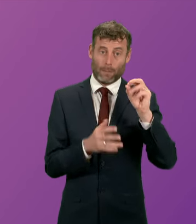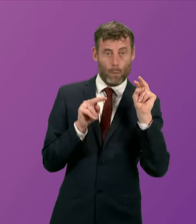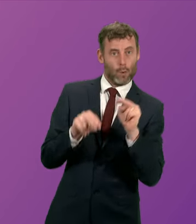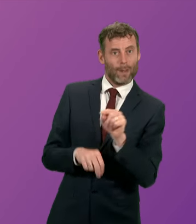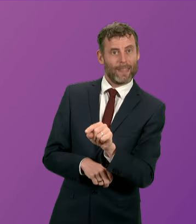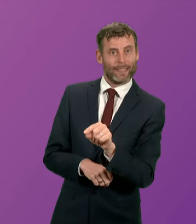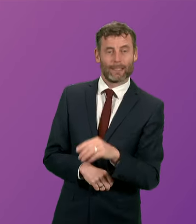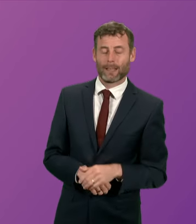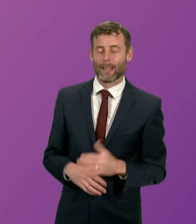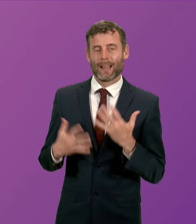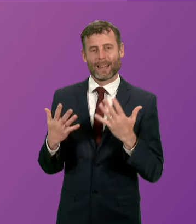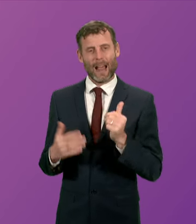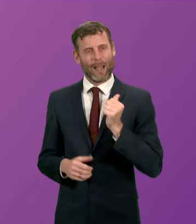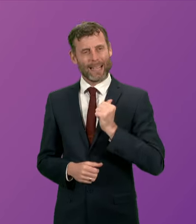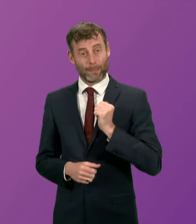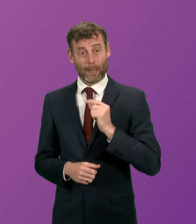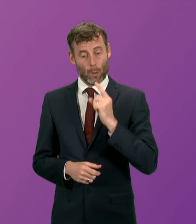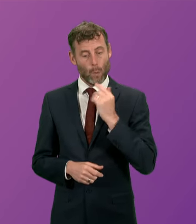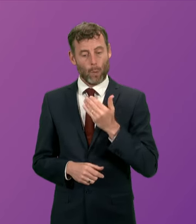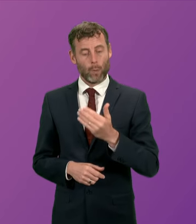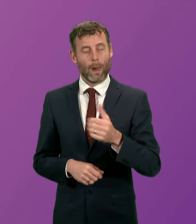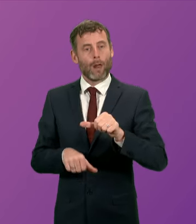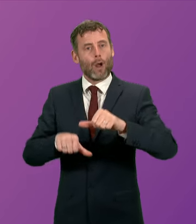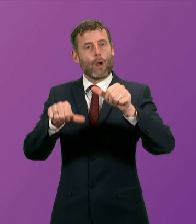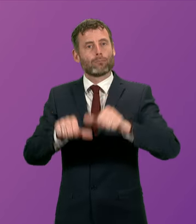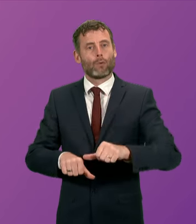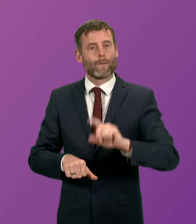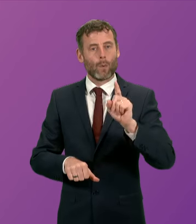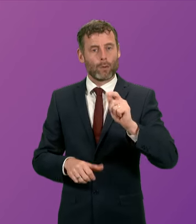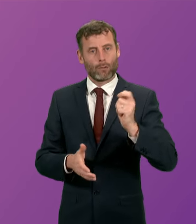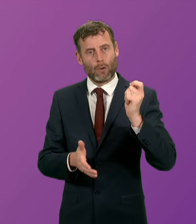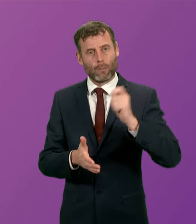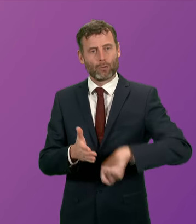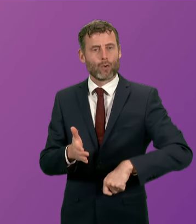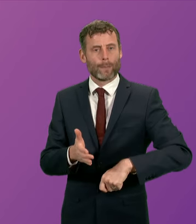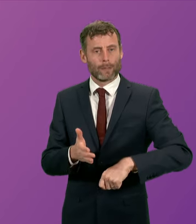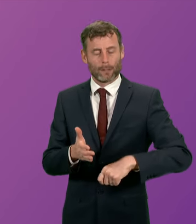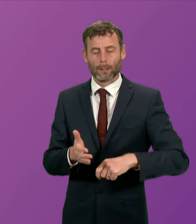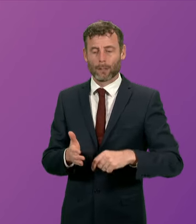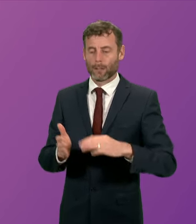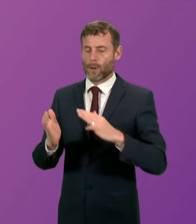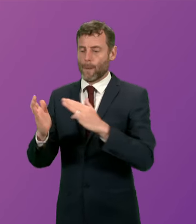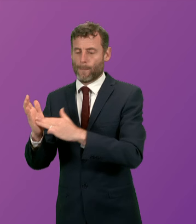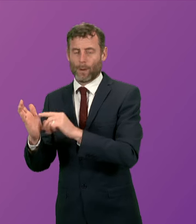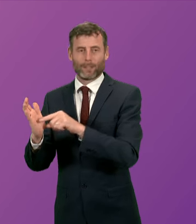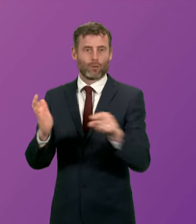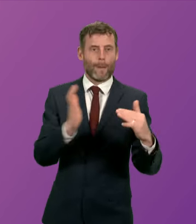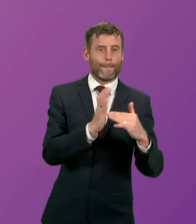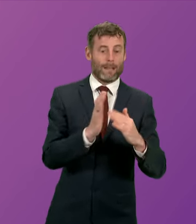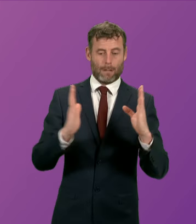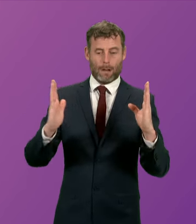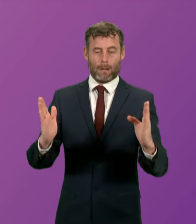Secretary now expects to authorise the procurement at Moyt to Matin in July